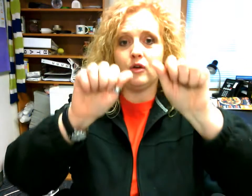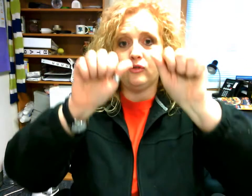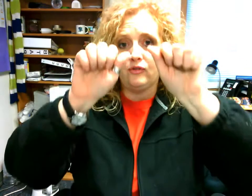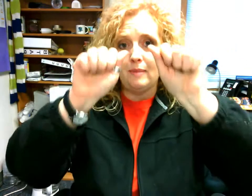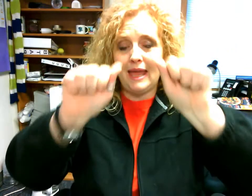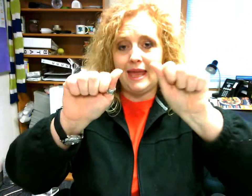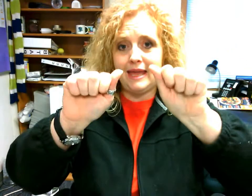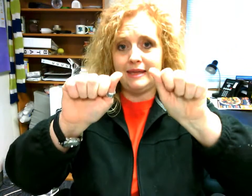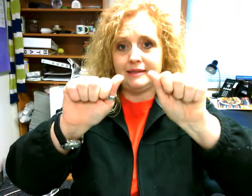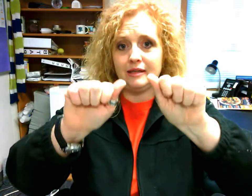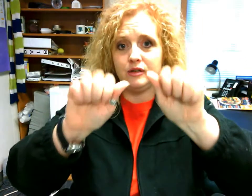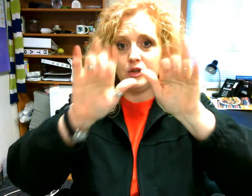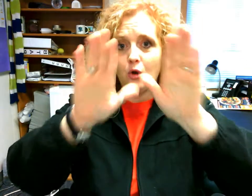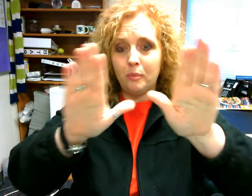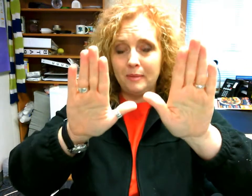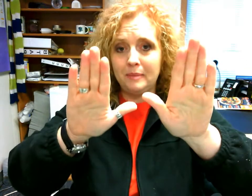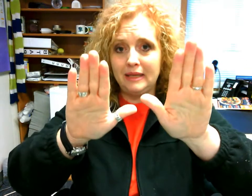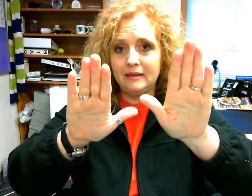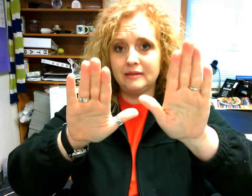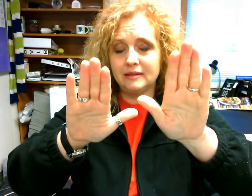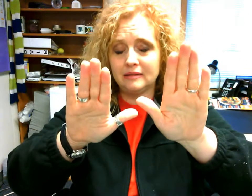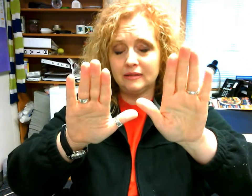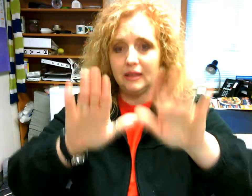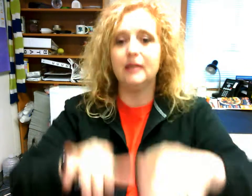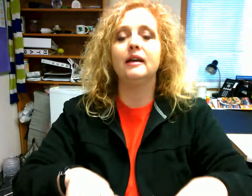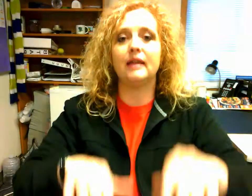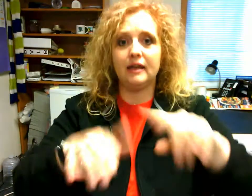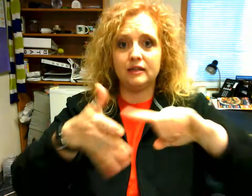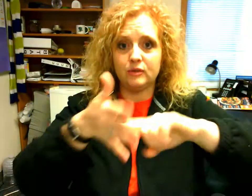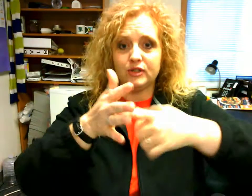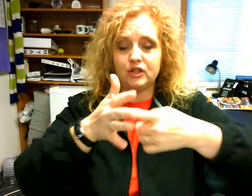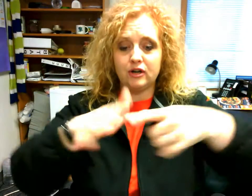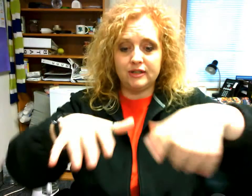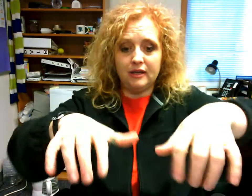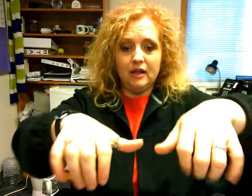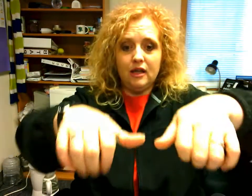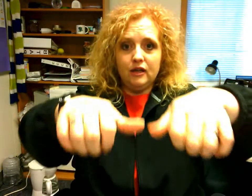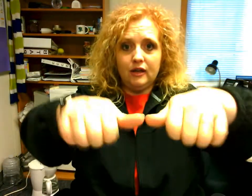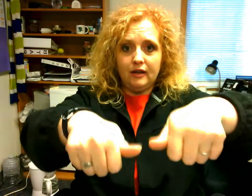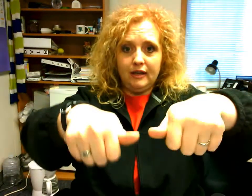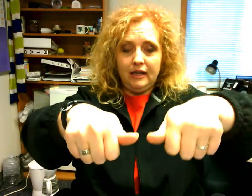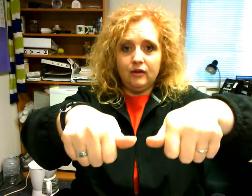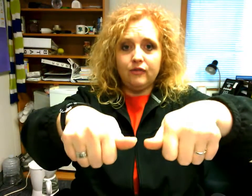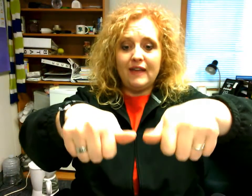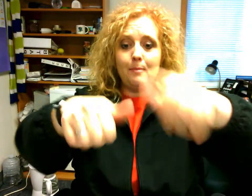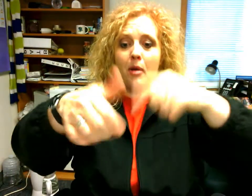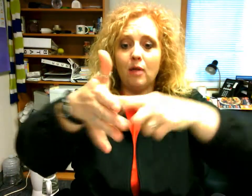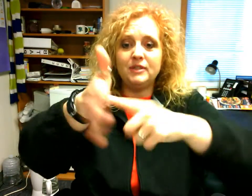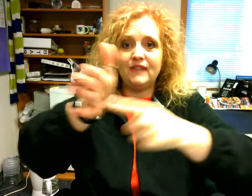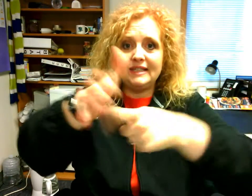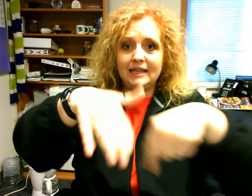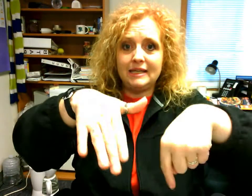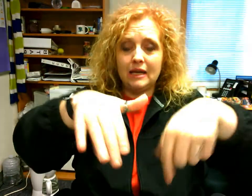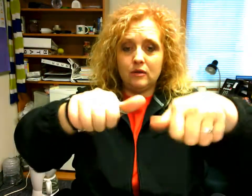goes from A's to open B's okay and so it starts here palms facing down